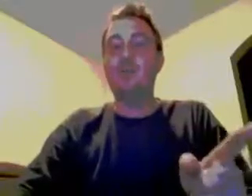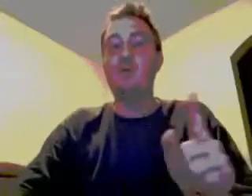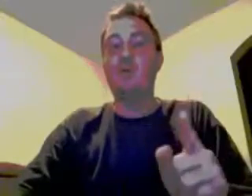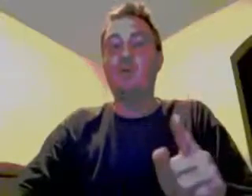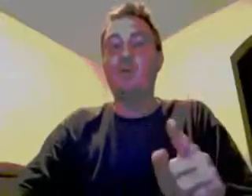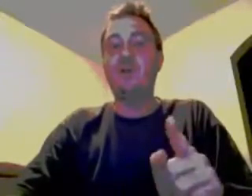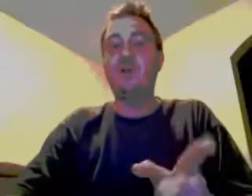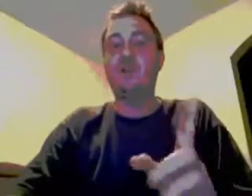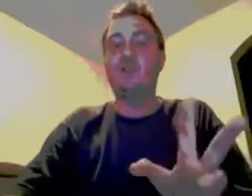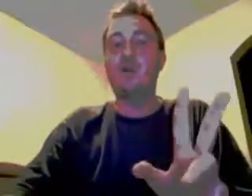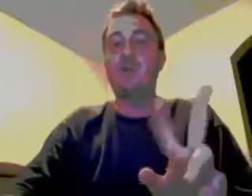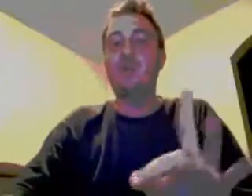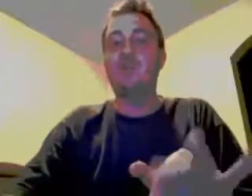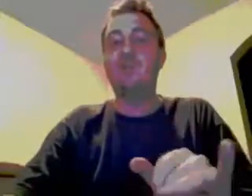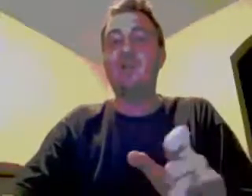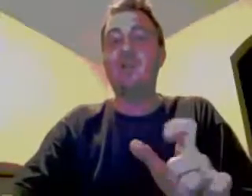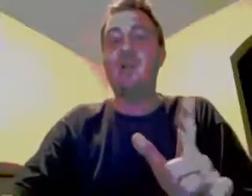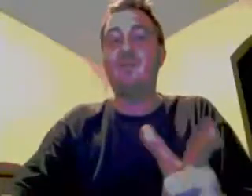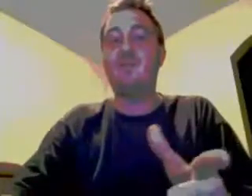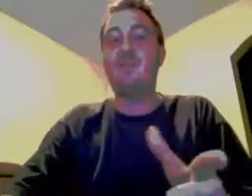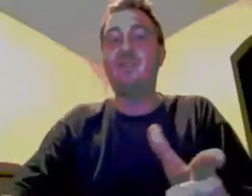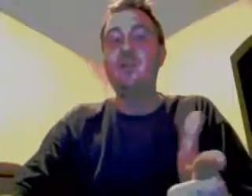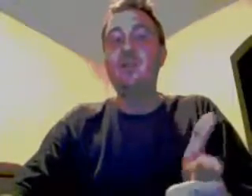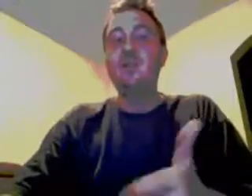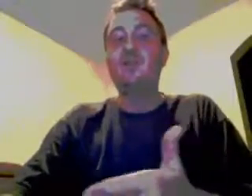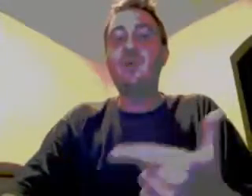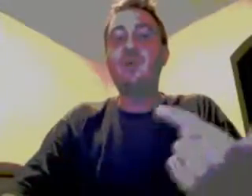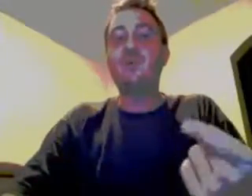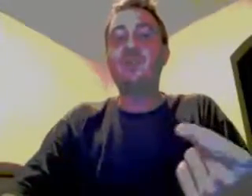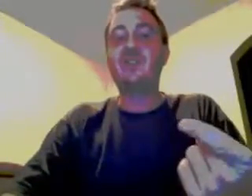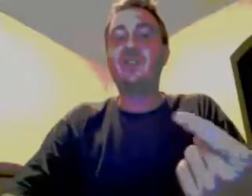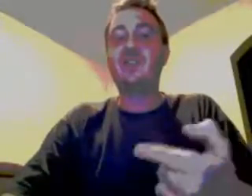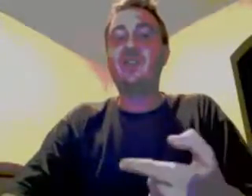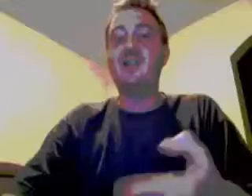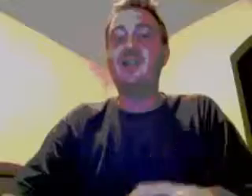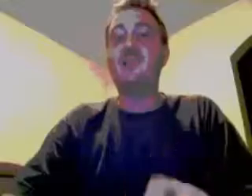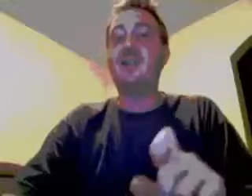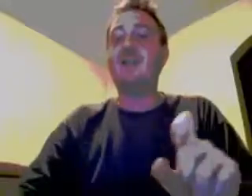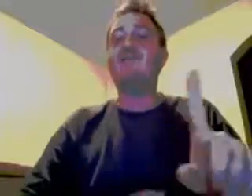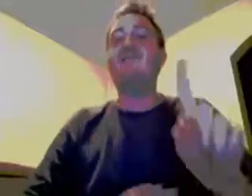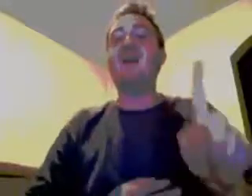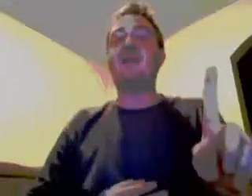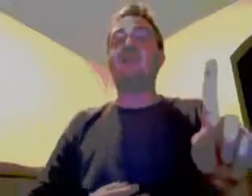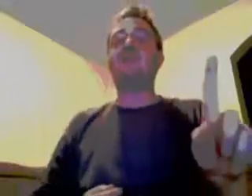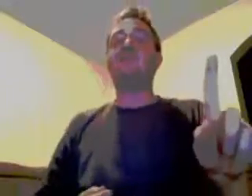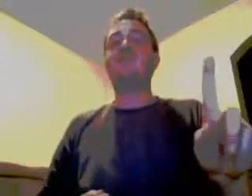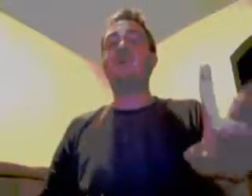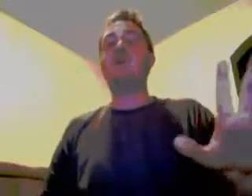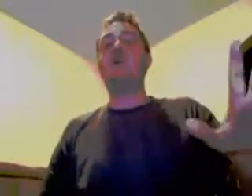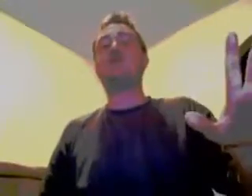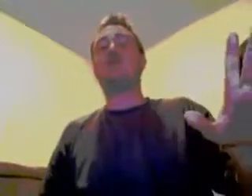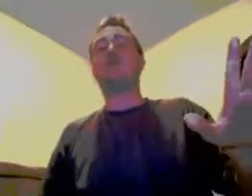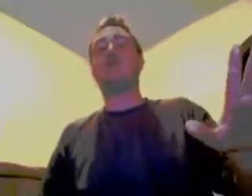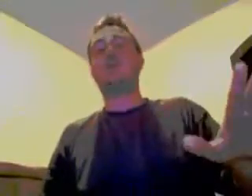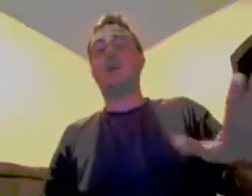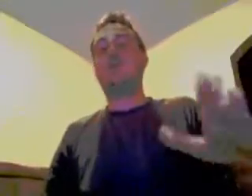move for a leader charged with protecting our voice from other forces in state government. And finally, from a long-term perspective,